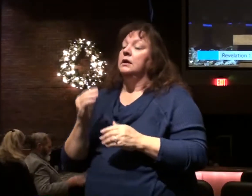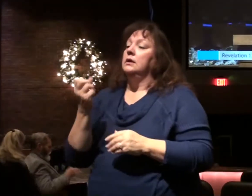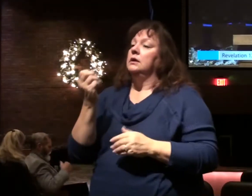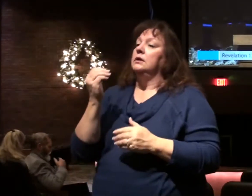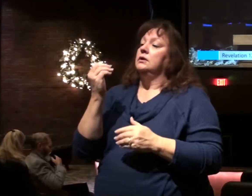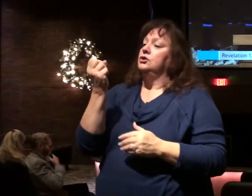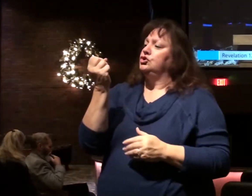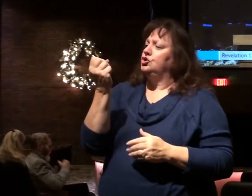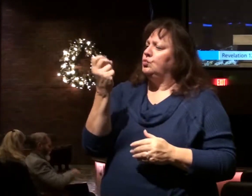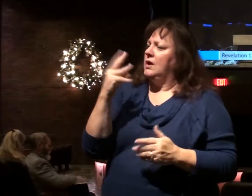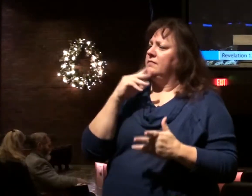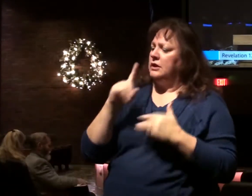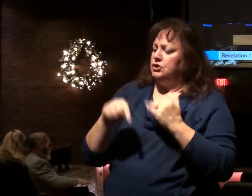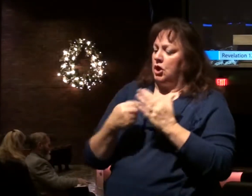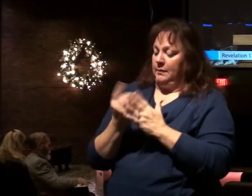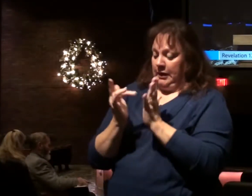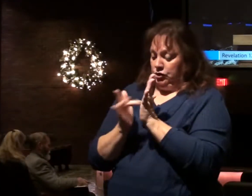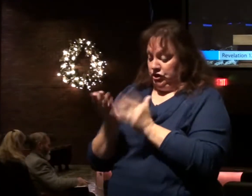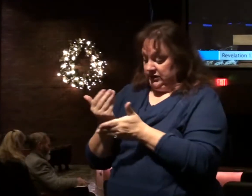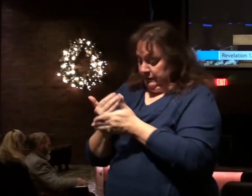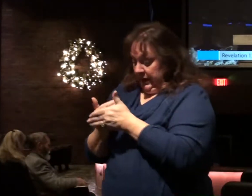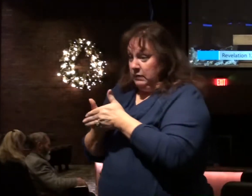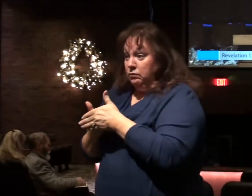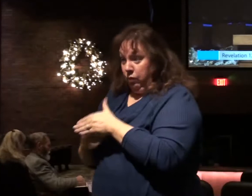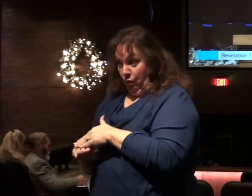12, they talked about the birth of Christ.